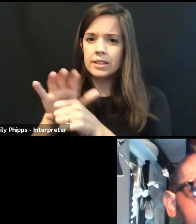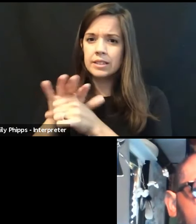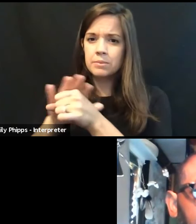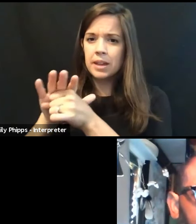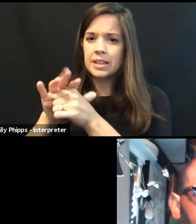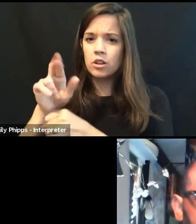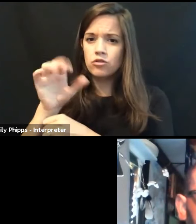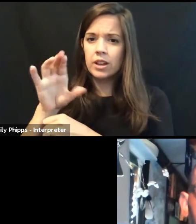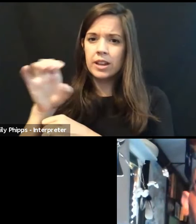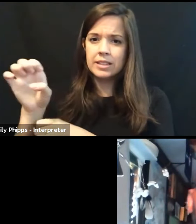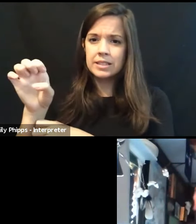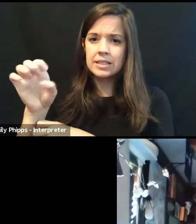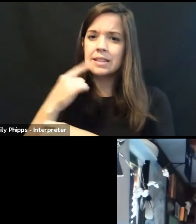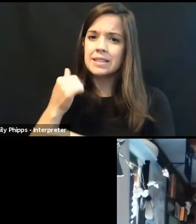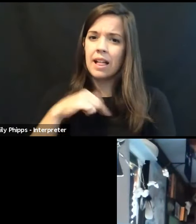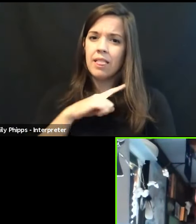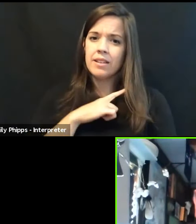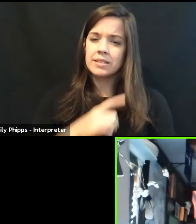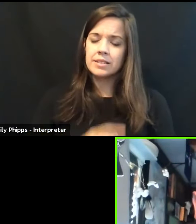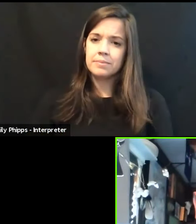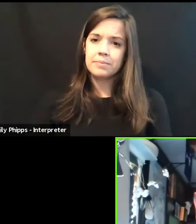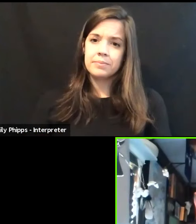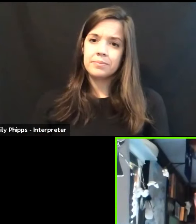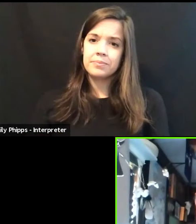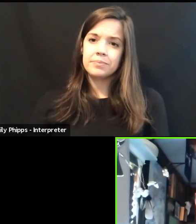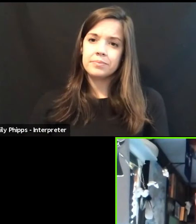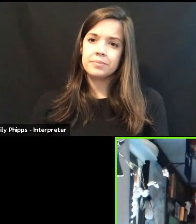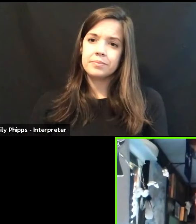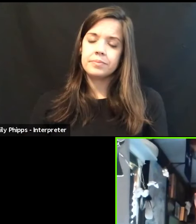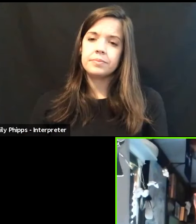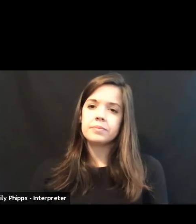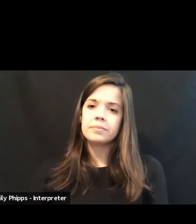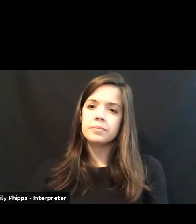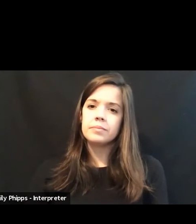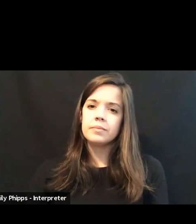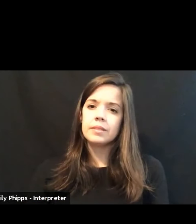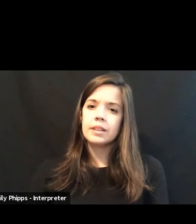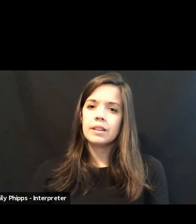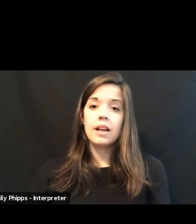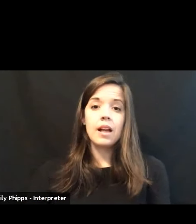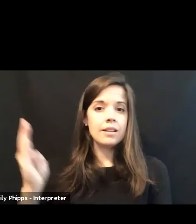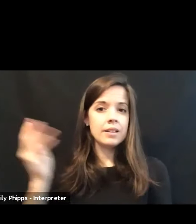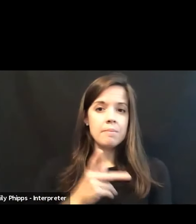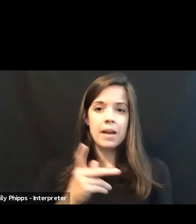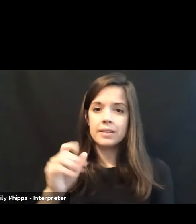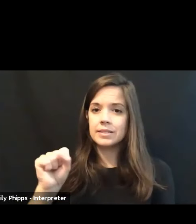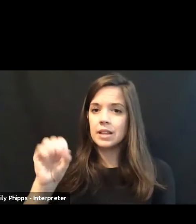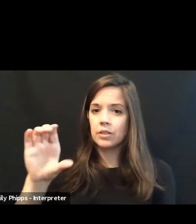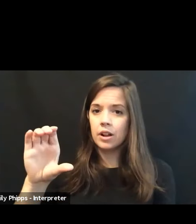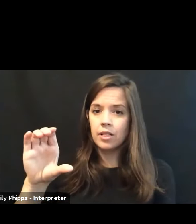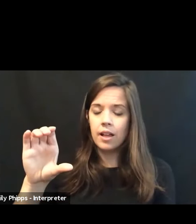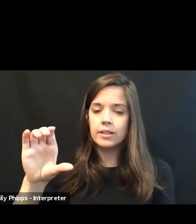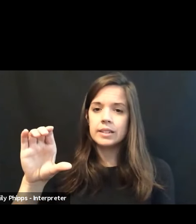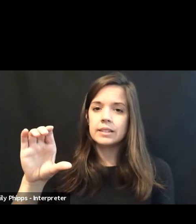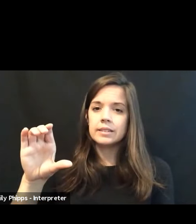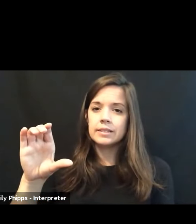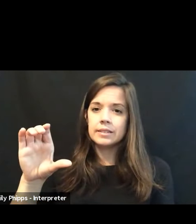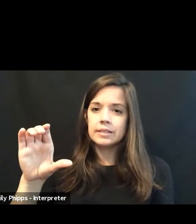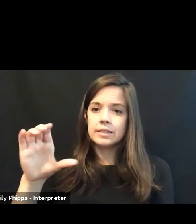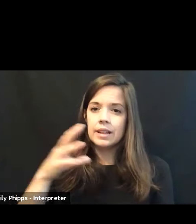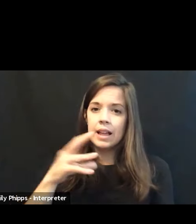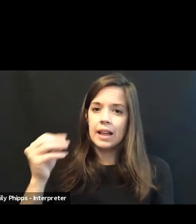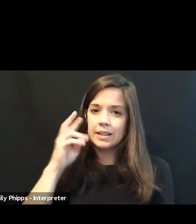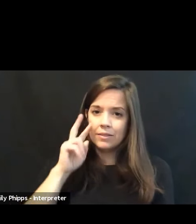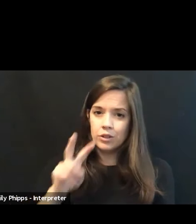Tell us. Well, again, I'll come back to South Carolina. And if you look